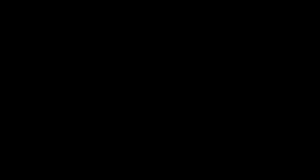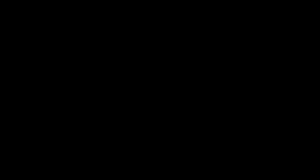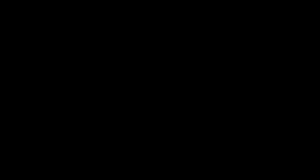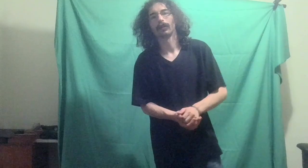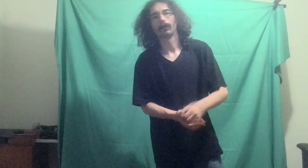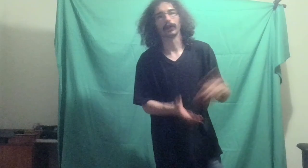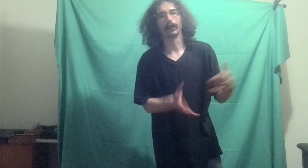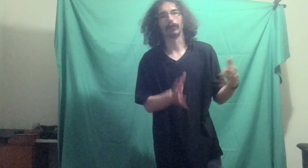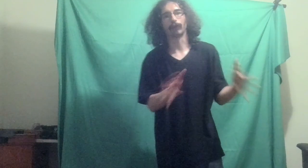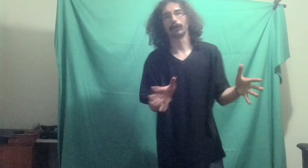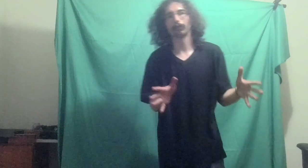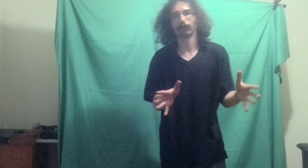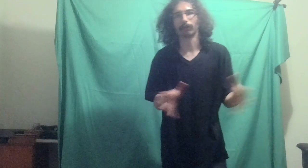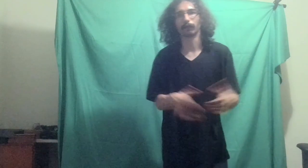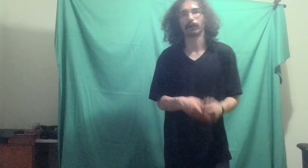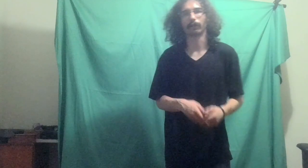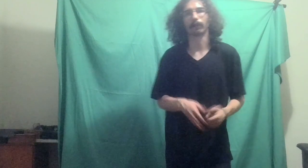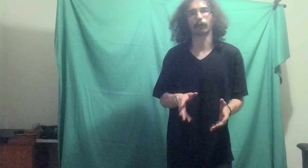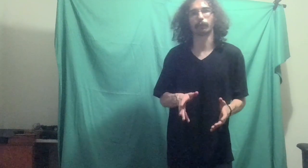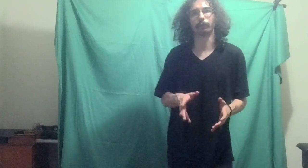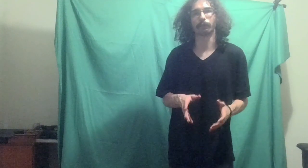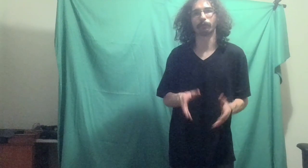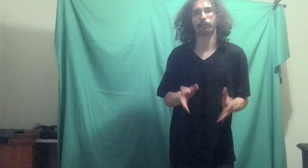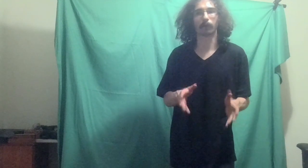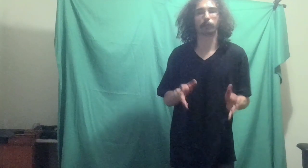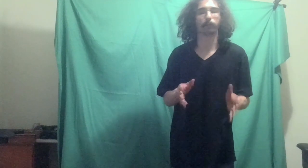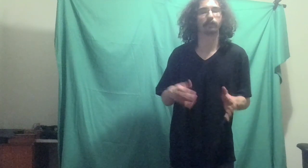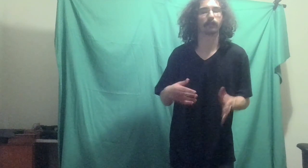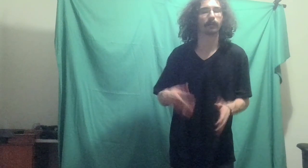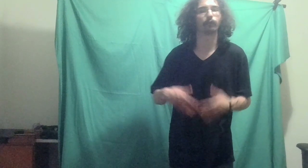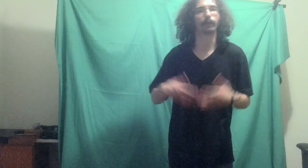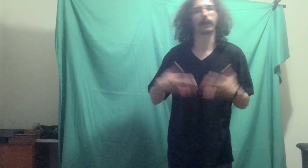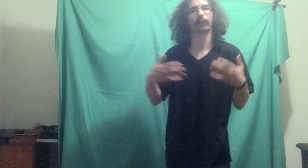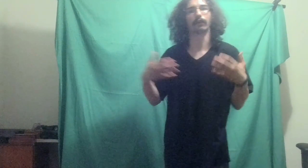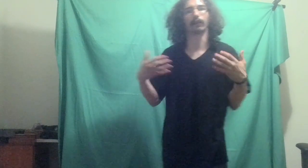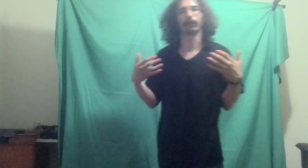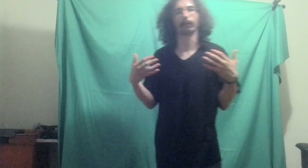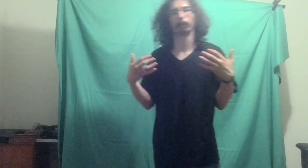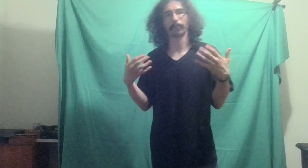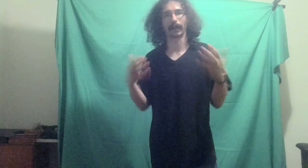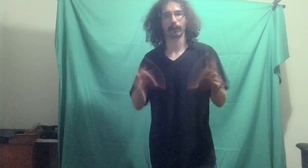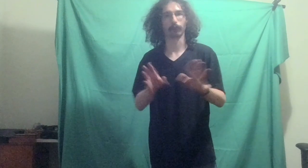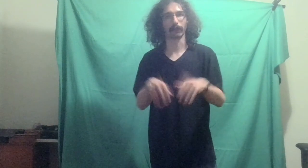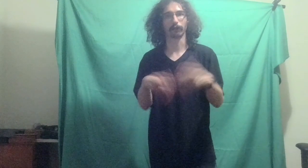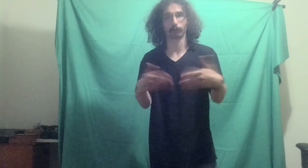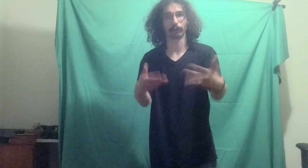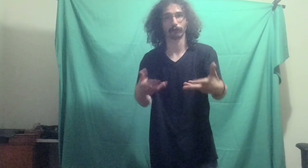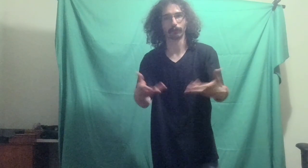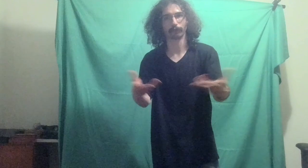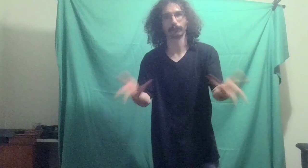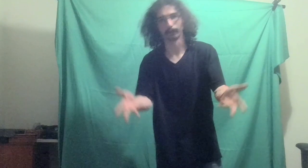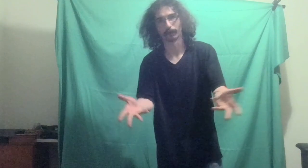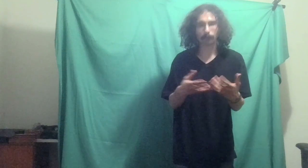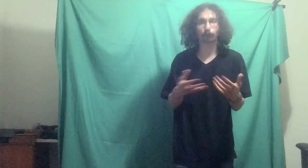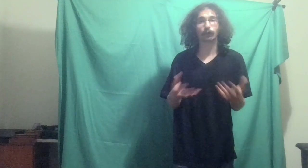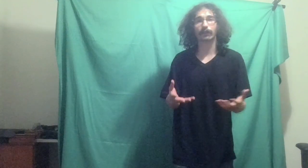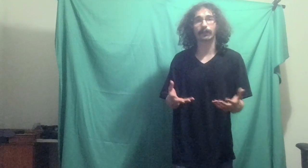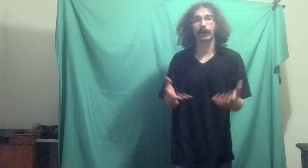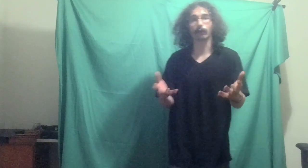We had a drive-thru ceremony, then a couple months later, we had an actual, like, traditional ceremony. So technically, I graduated